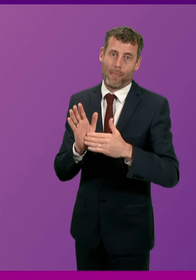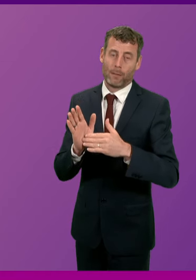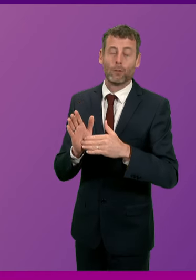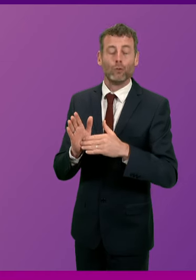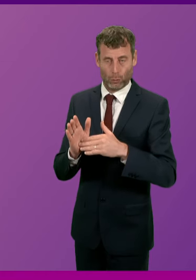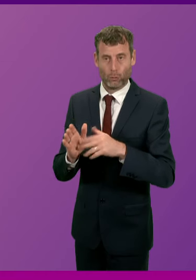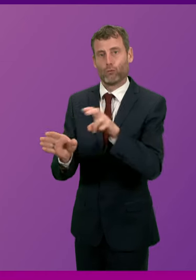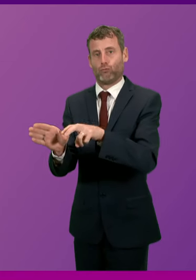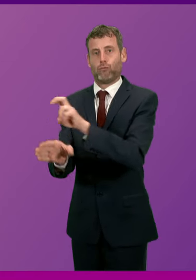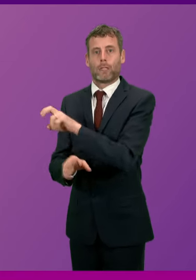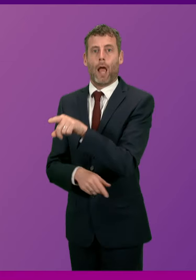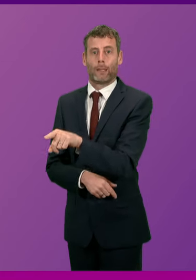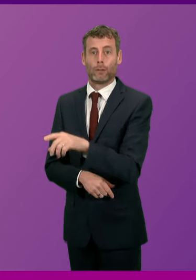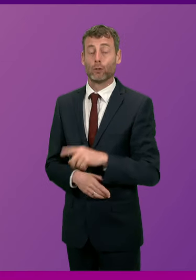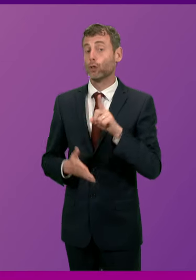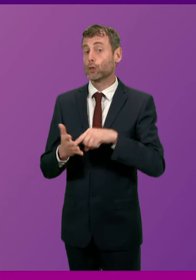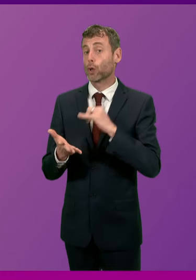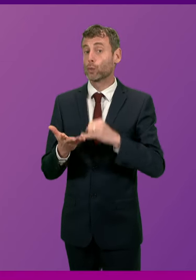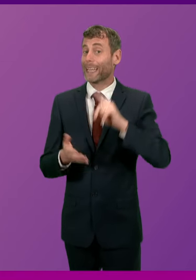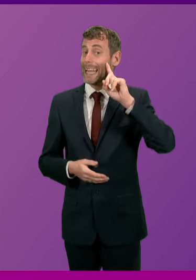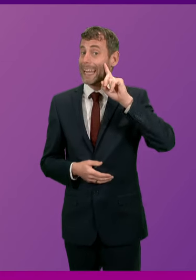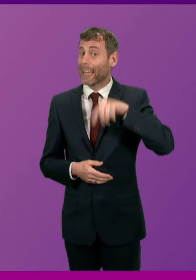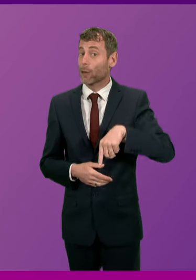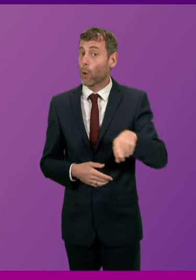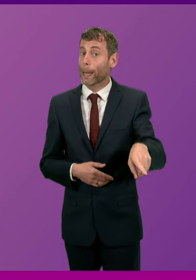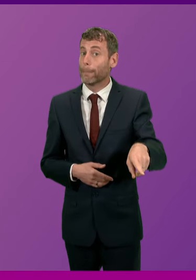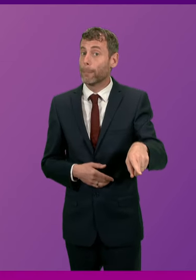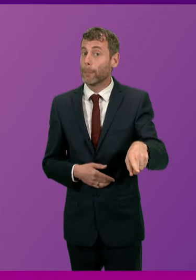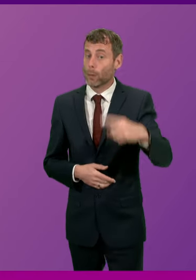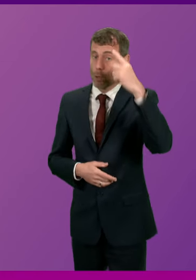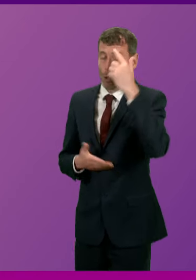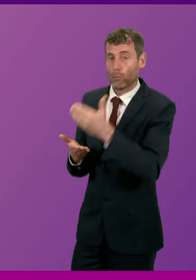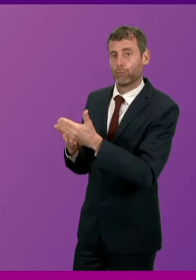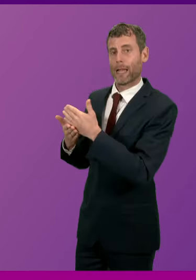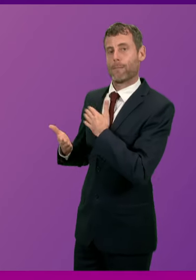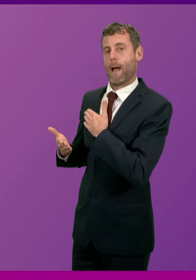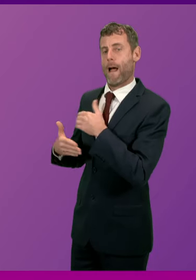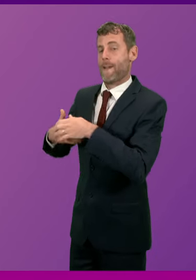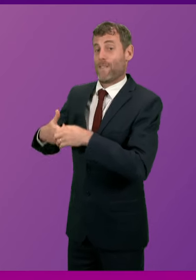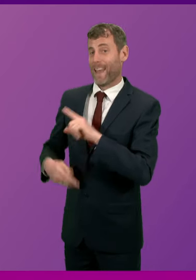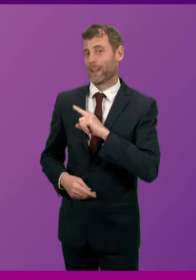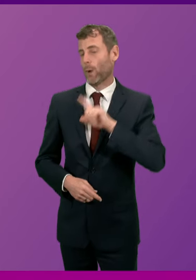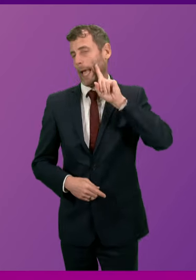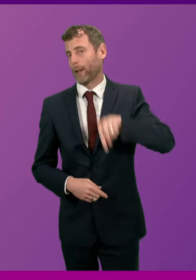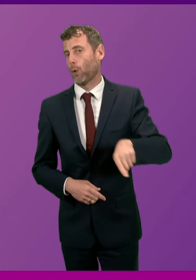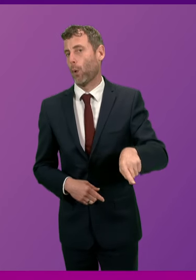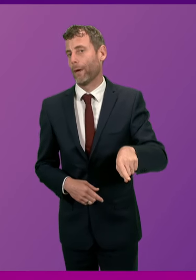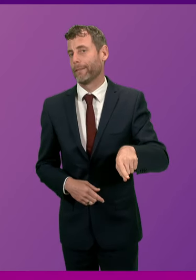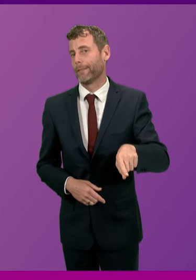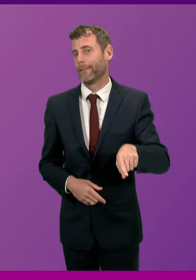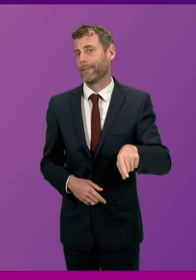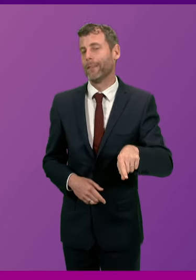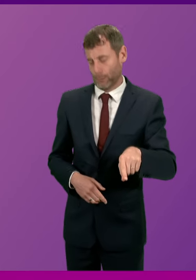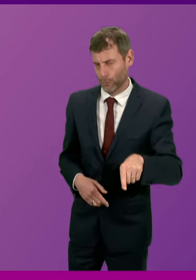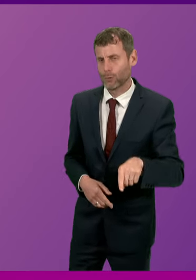John Swinney ignored his constituent so he could protect his friend. So how can John Swinney keep his own